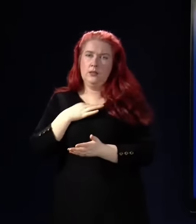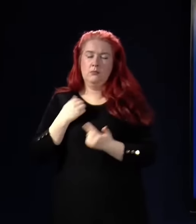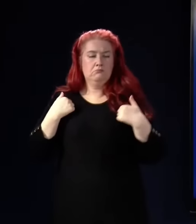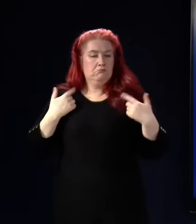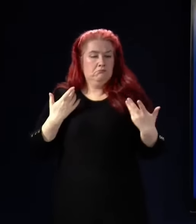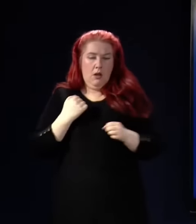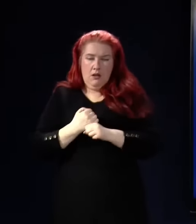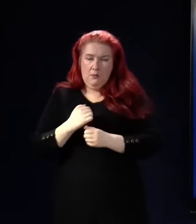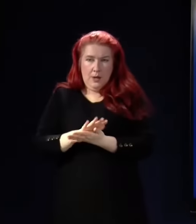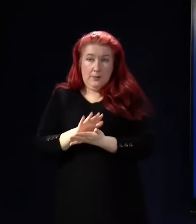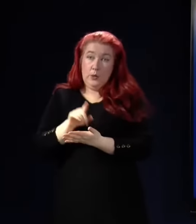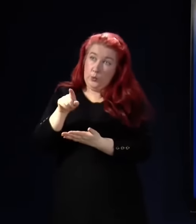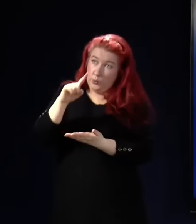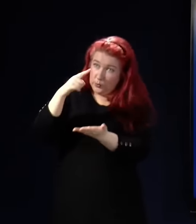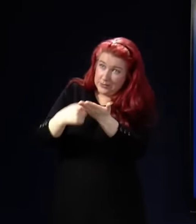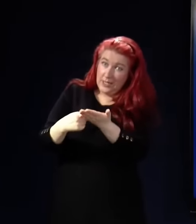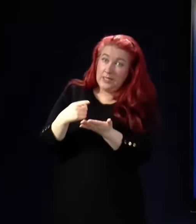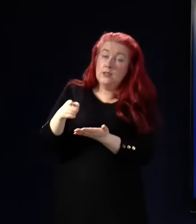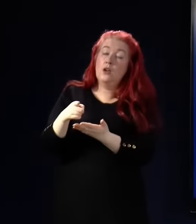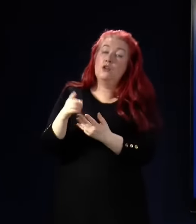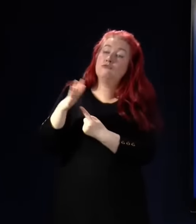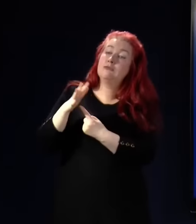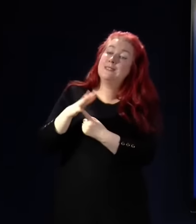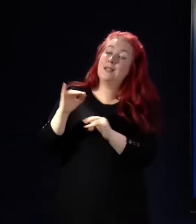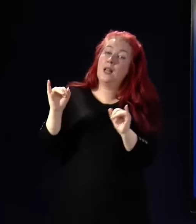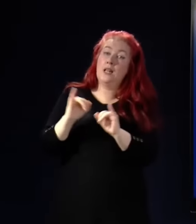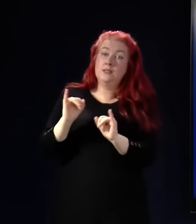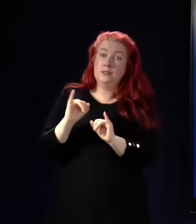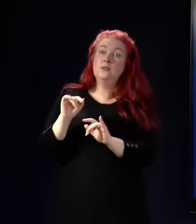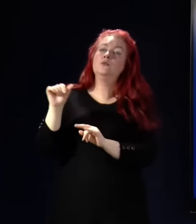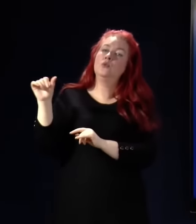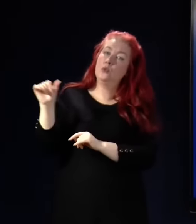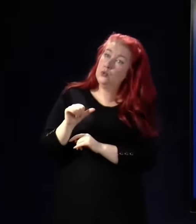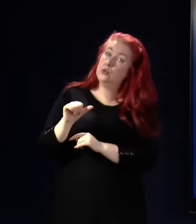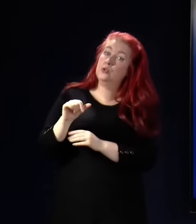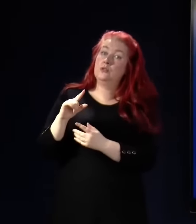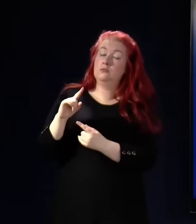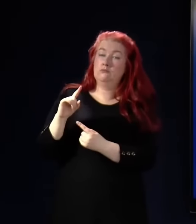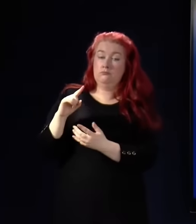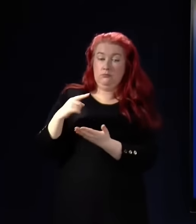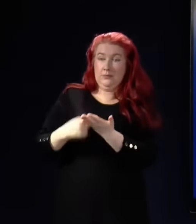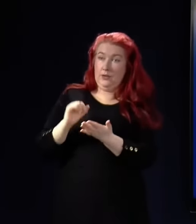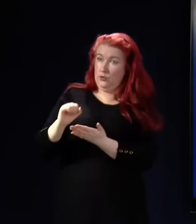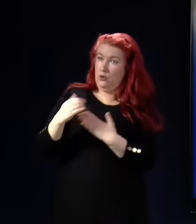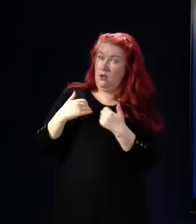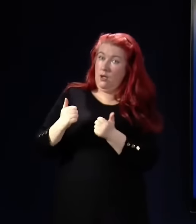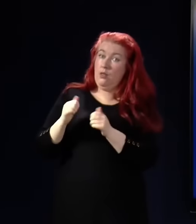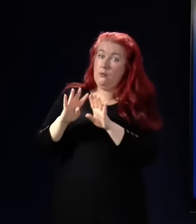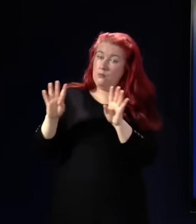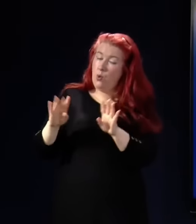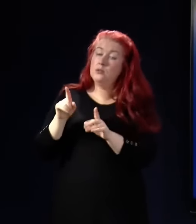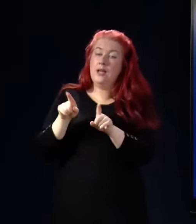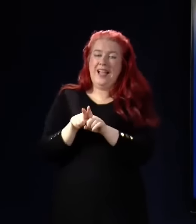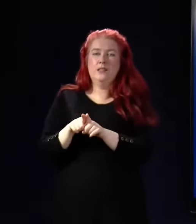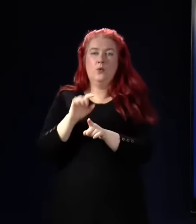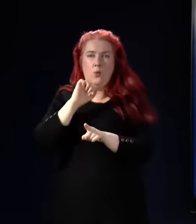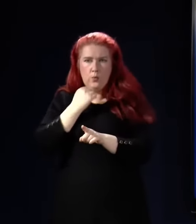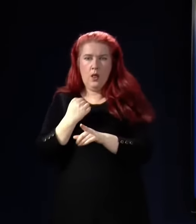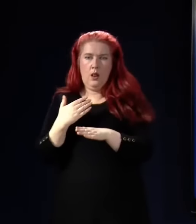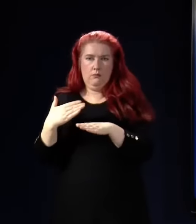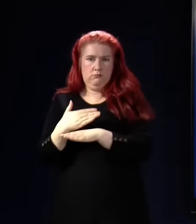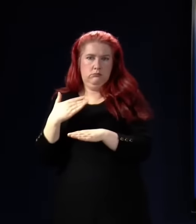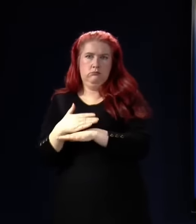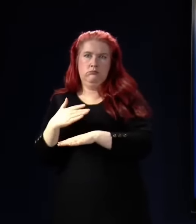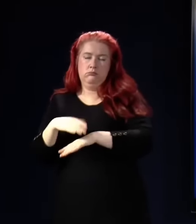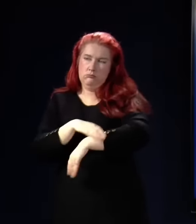government that if they determine that a critical incident should be called at a local health board level and it's going to have practical impact as a result of calling that